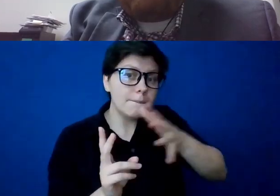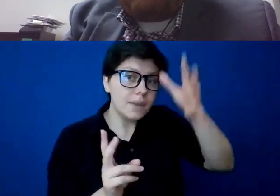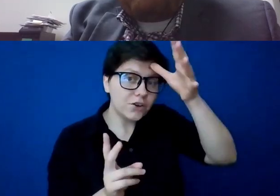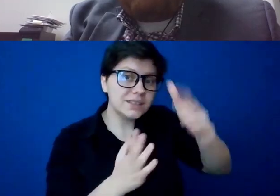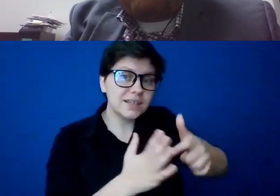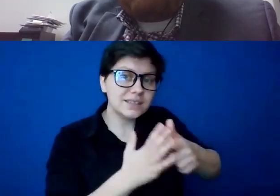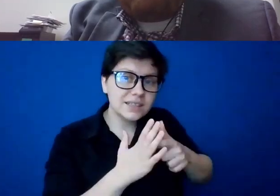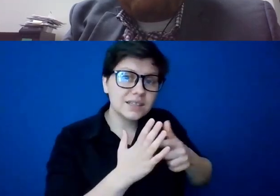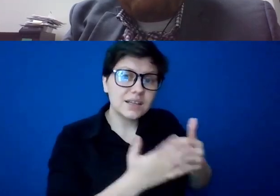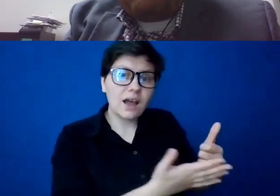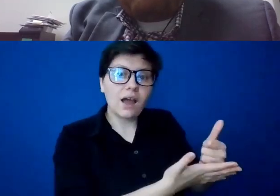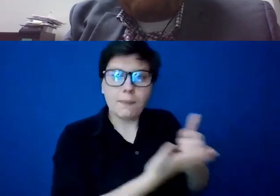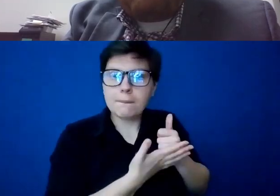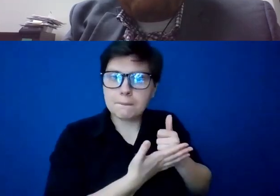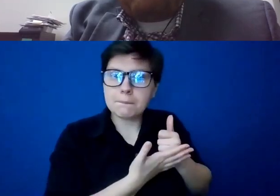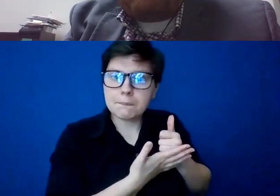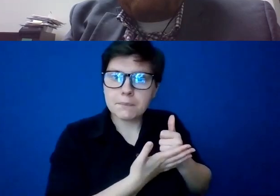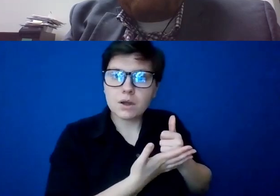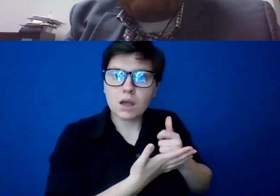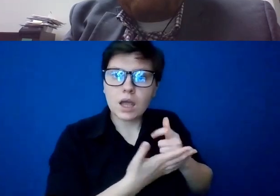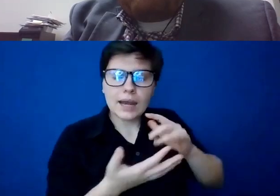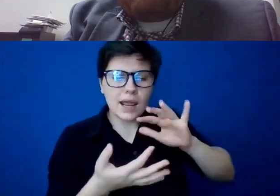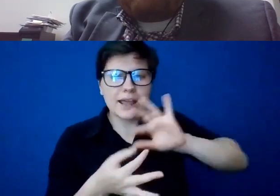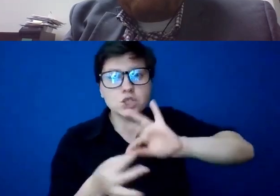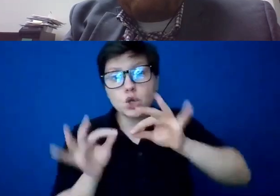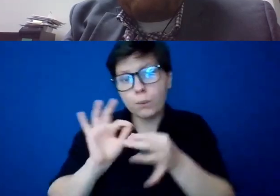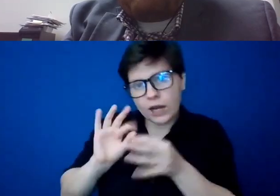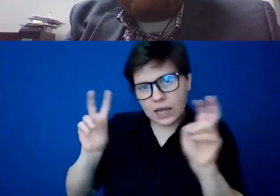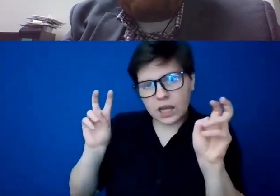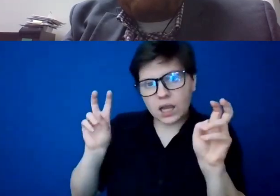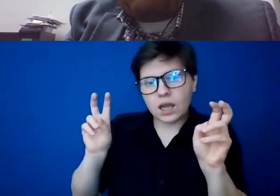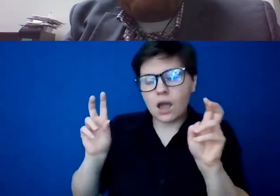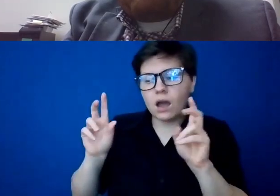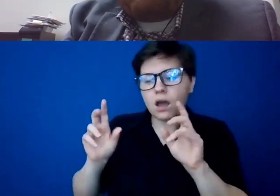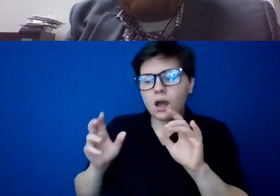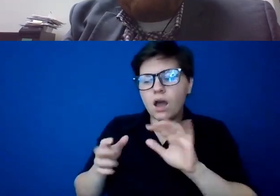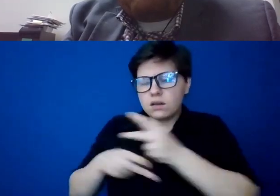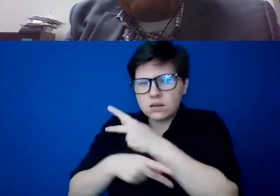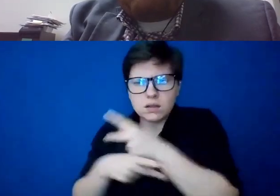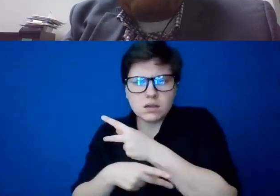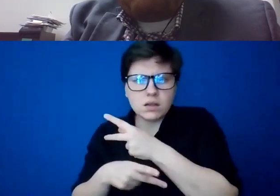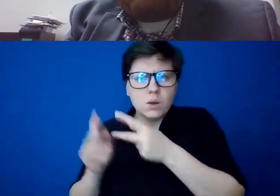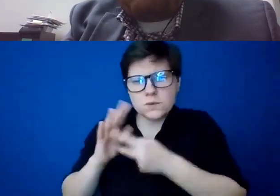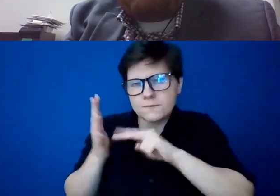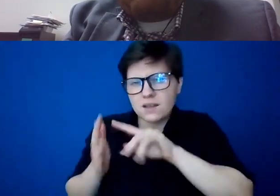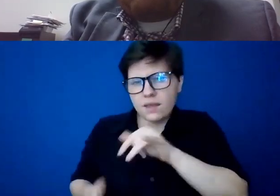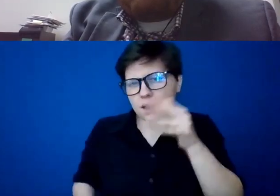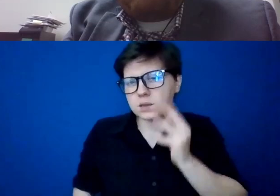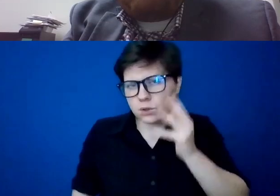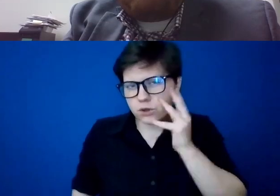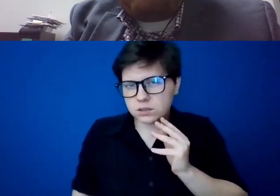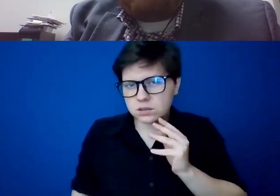them in, in interpreting, if you would, the experience that they had. They began with a love